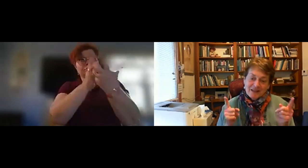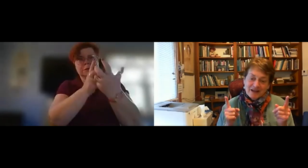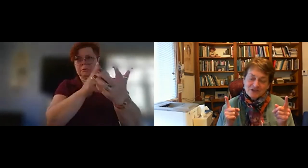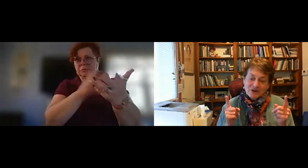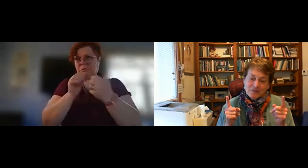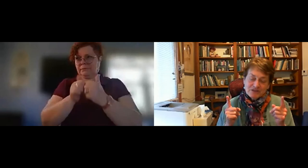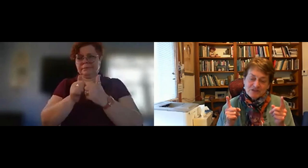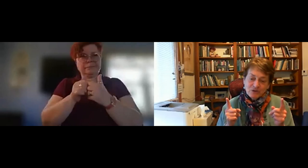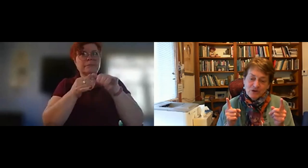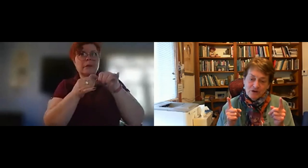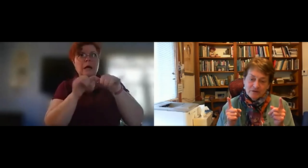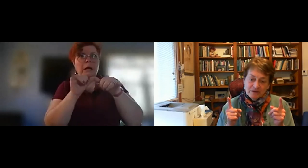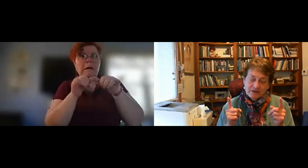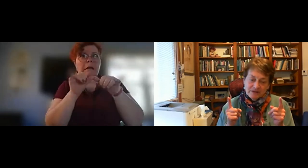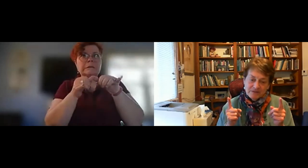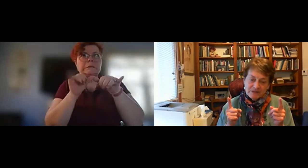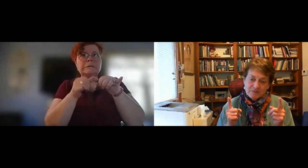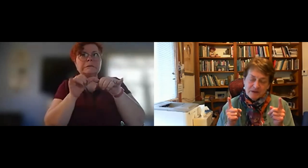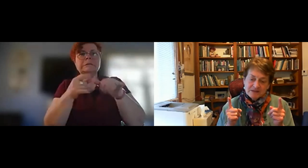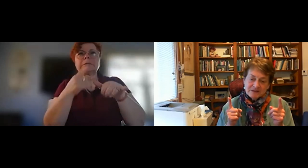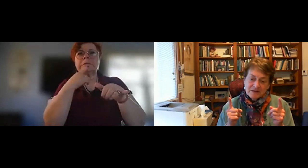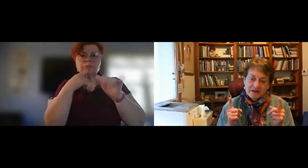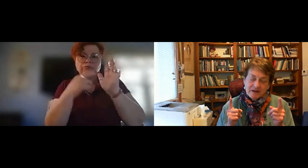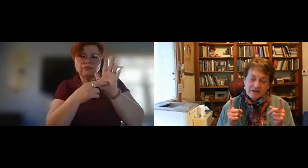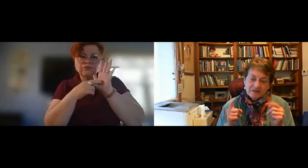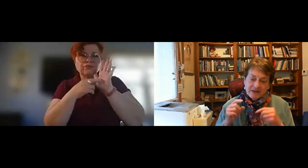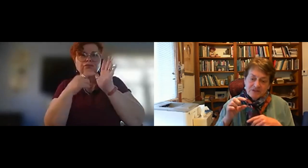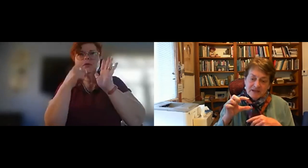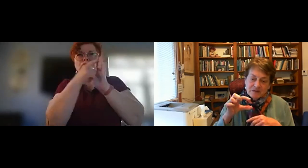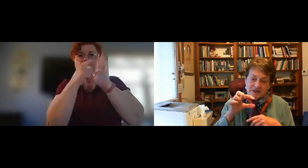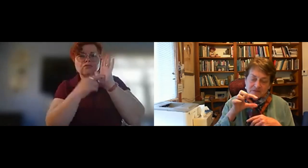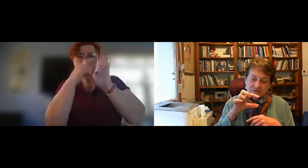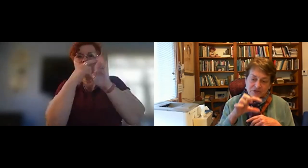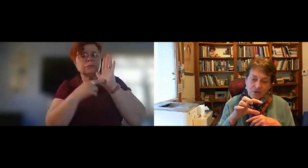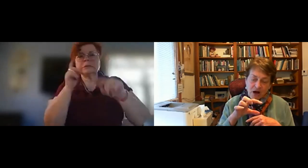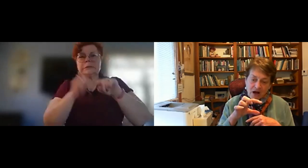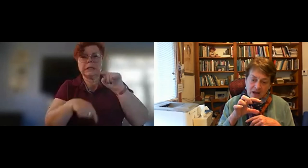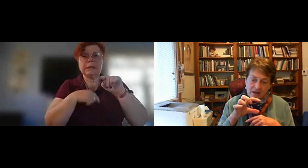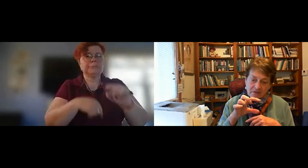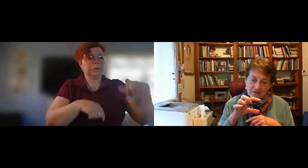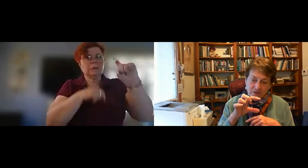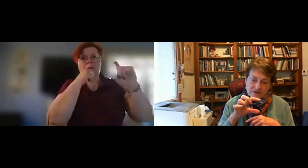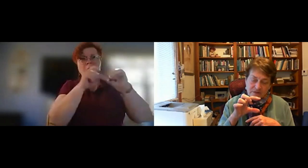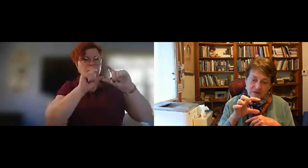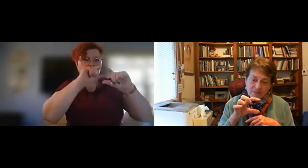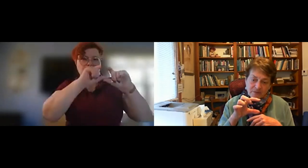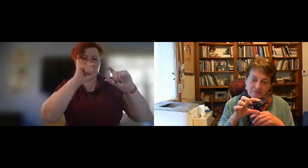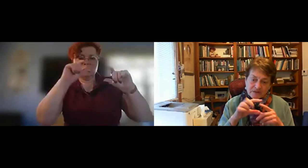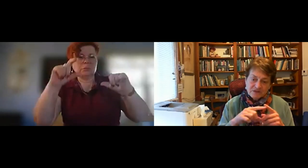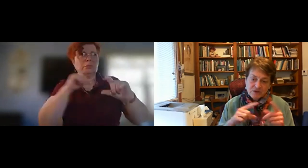lines could only be so long given the space the letters had to be so high in order to be readable and so